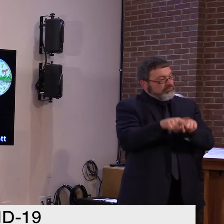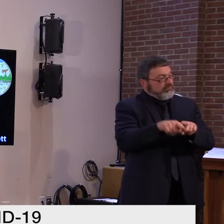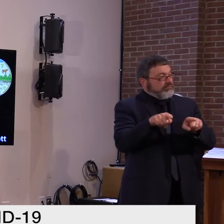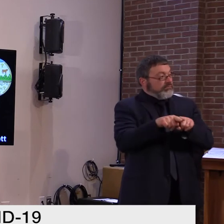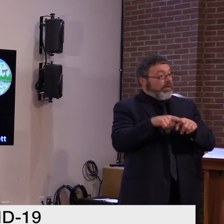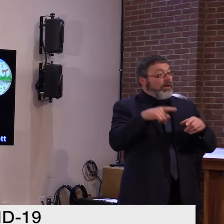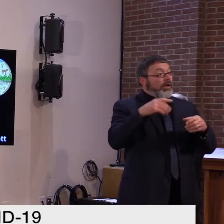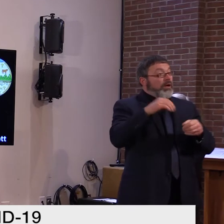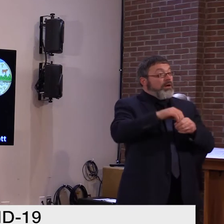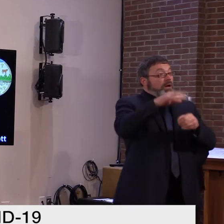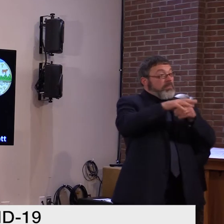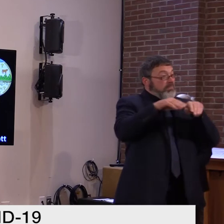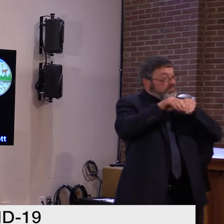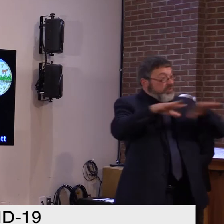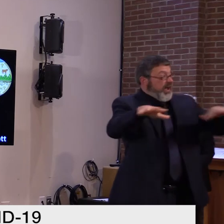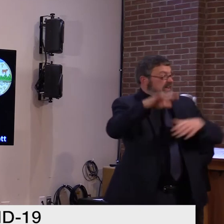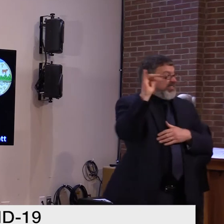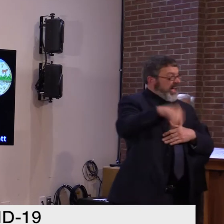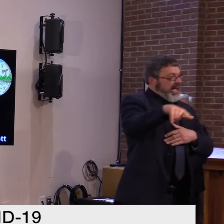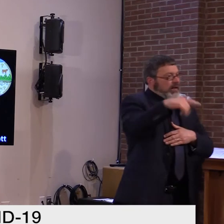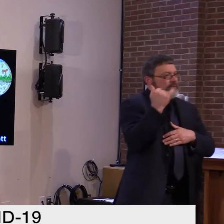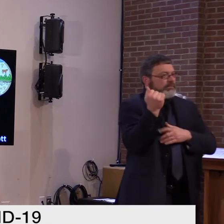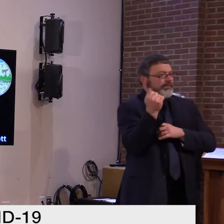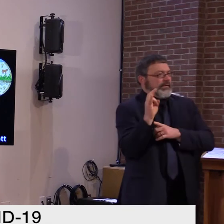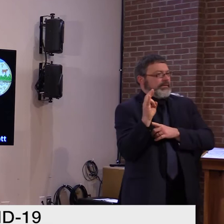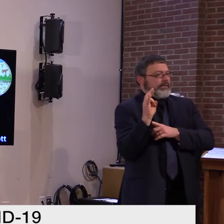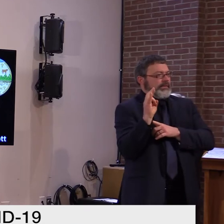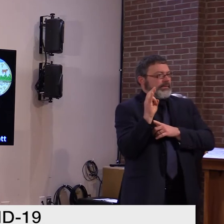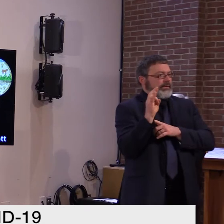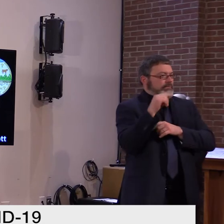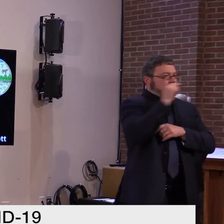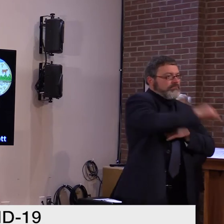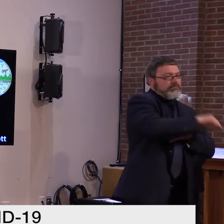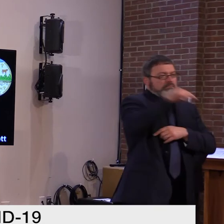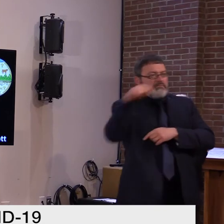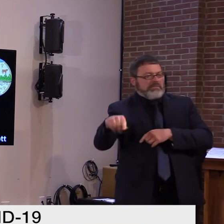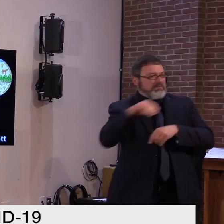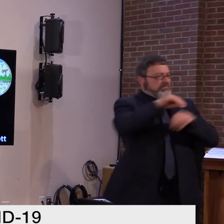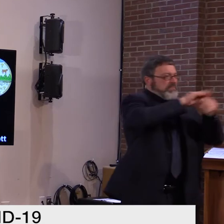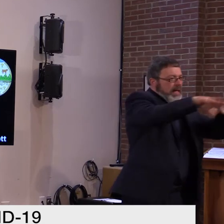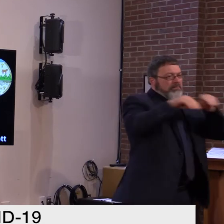Too many to go into one at a time for you here during a press conference.